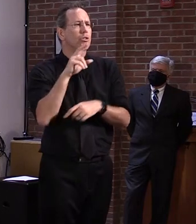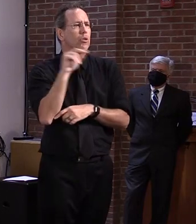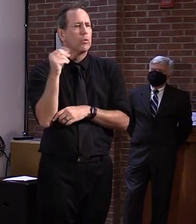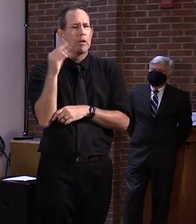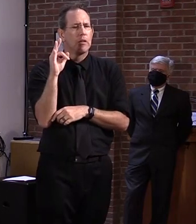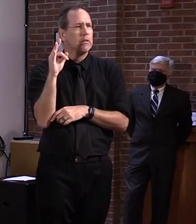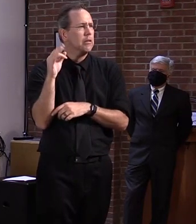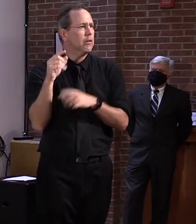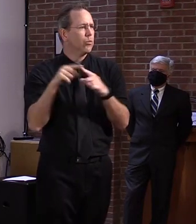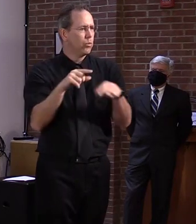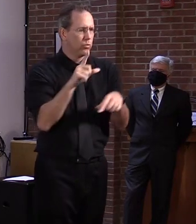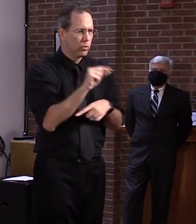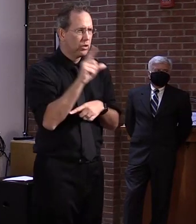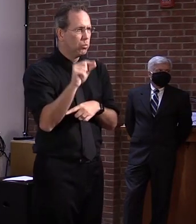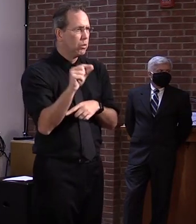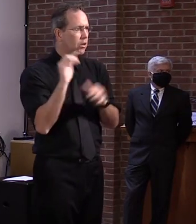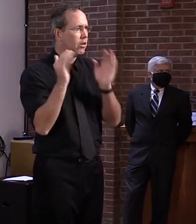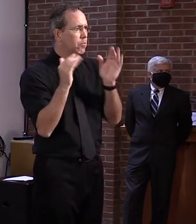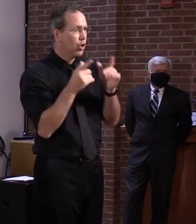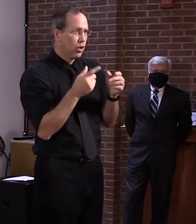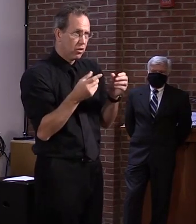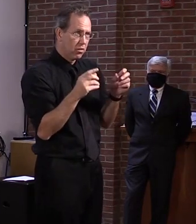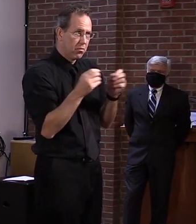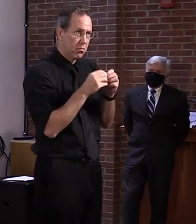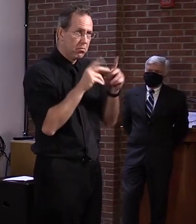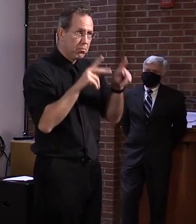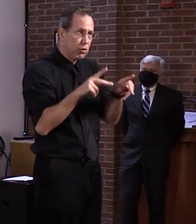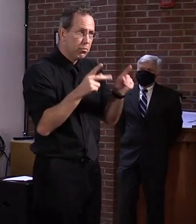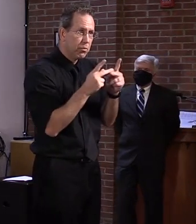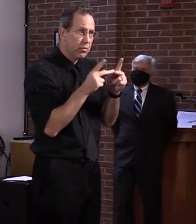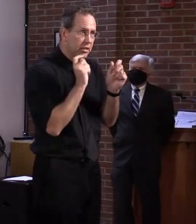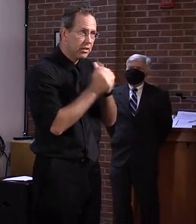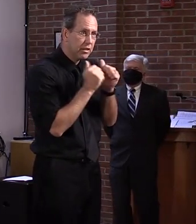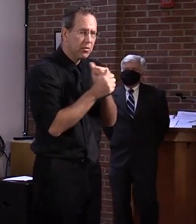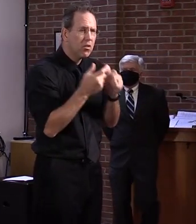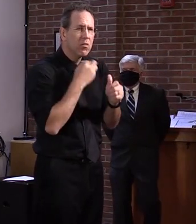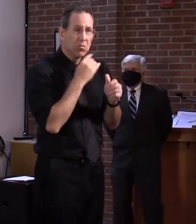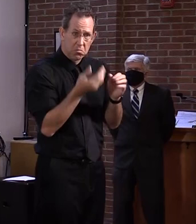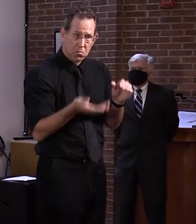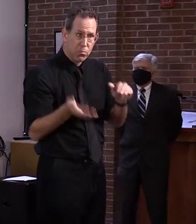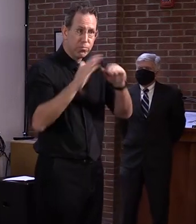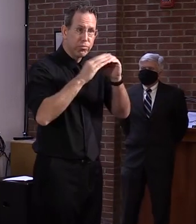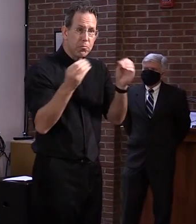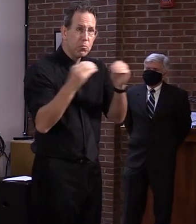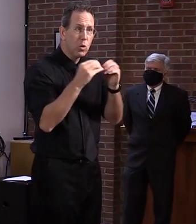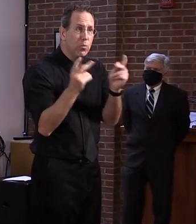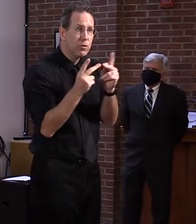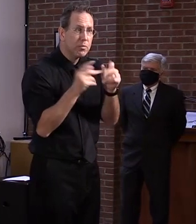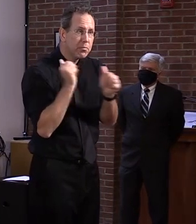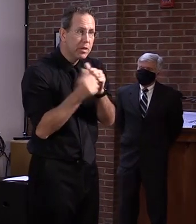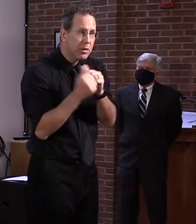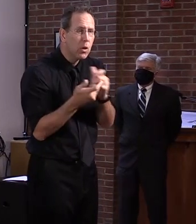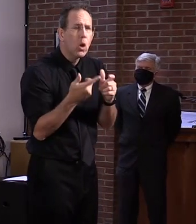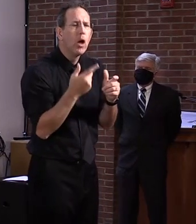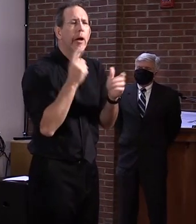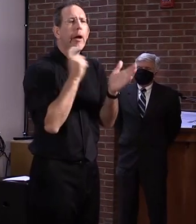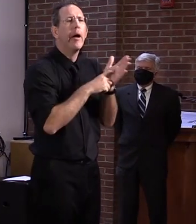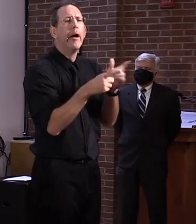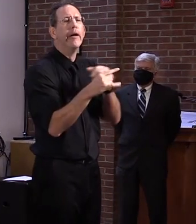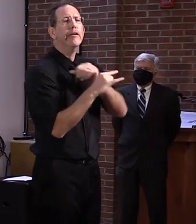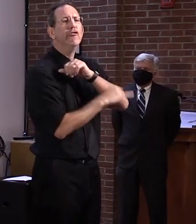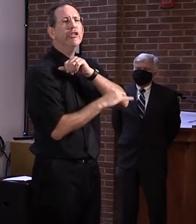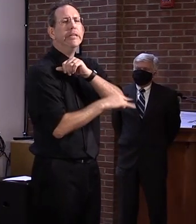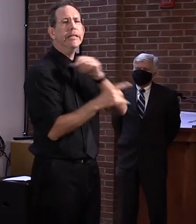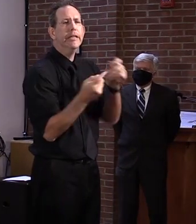2020 to see if this is a widespread issue or just a few people bragging here and there? Um,